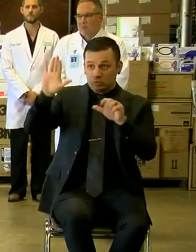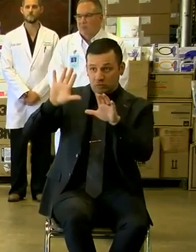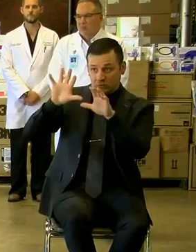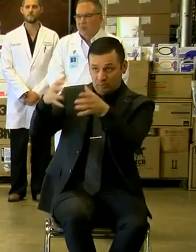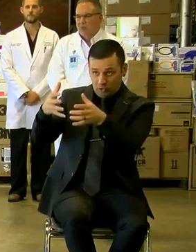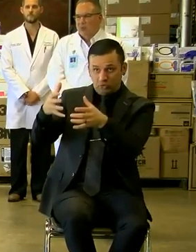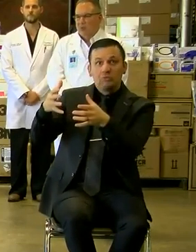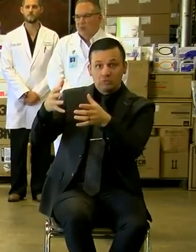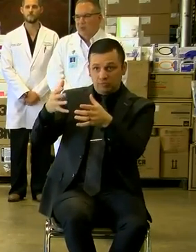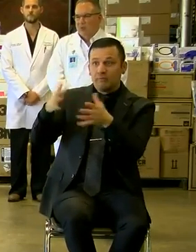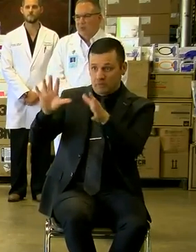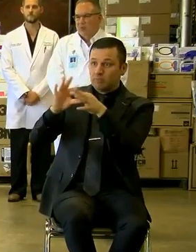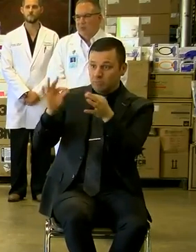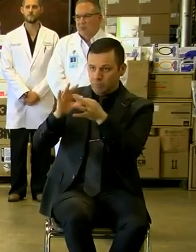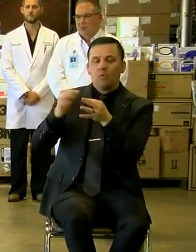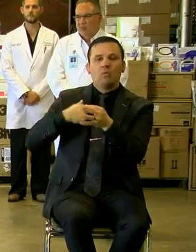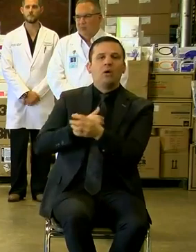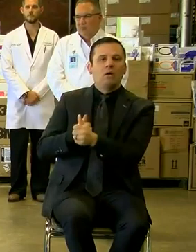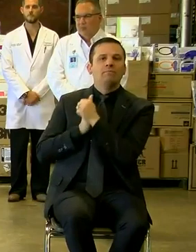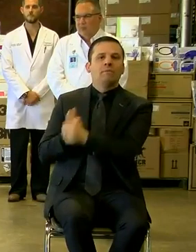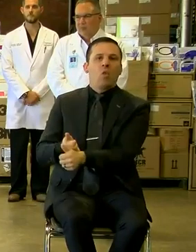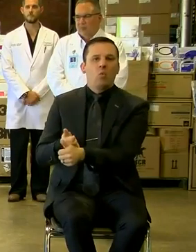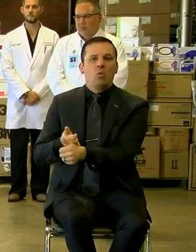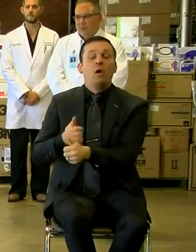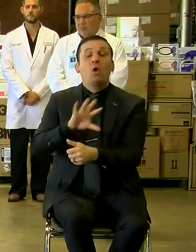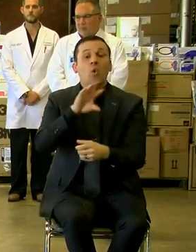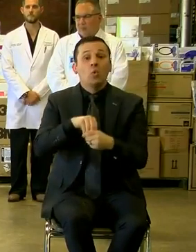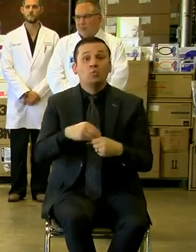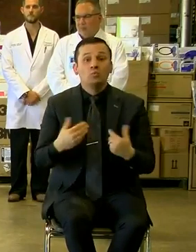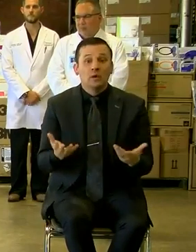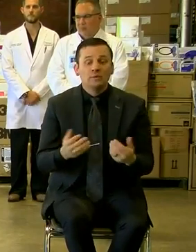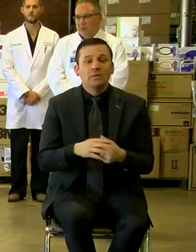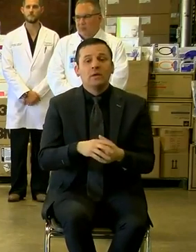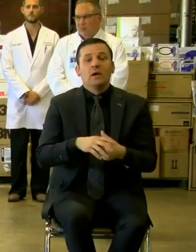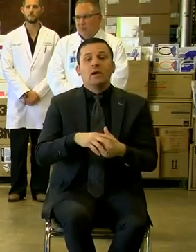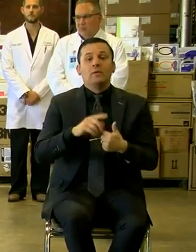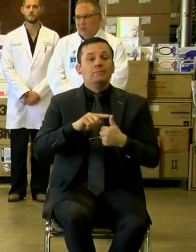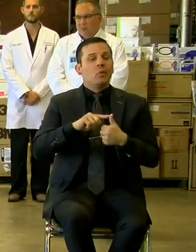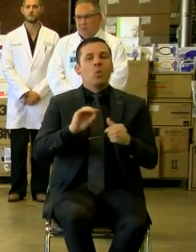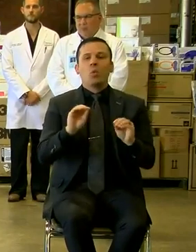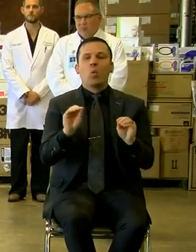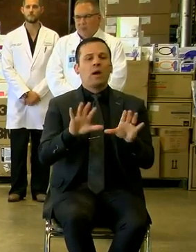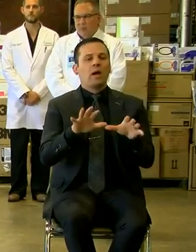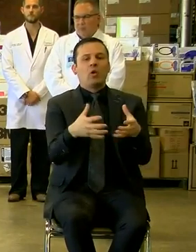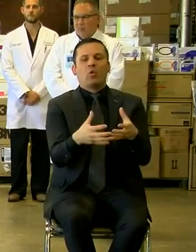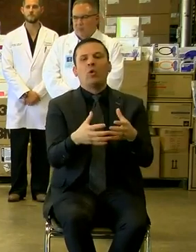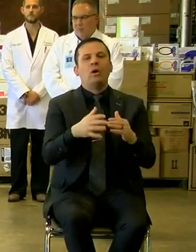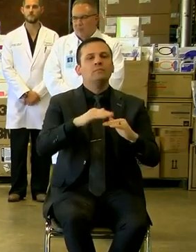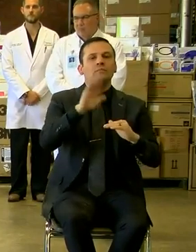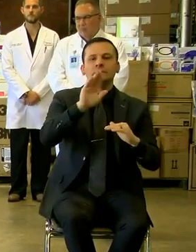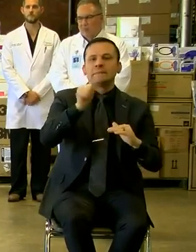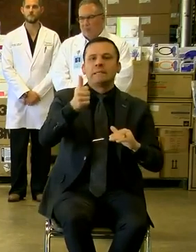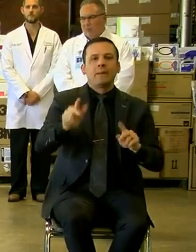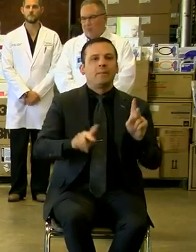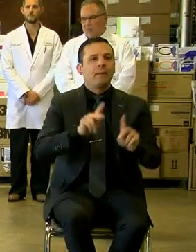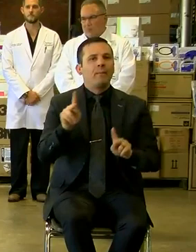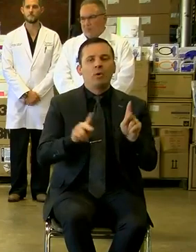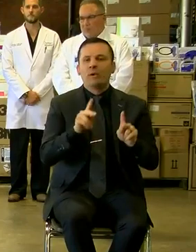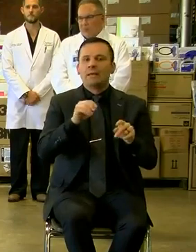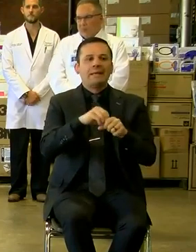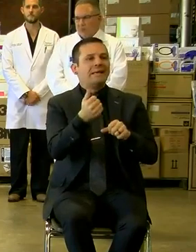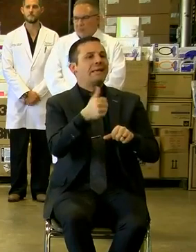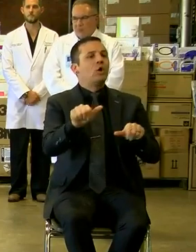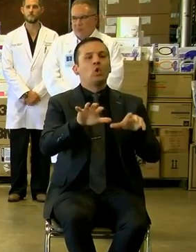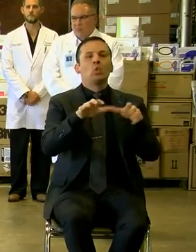articulated. And they include these concepts. One, no gathering of more than 10 people in any type of